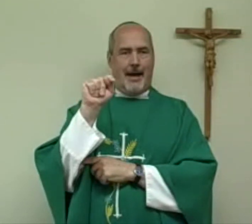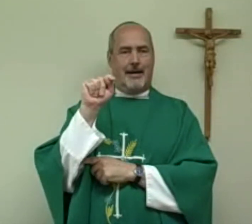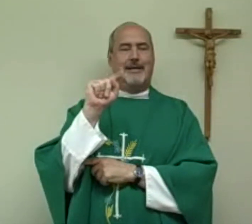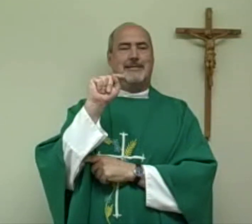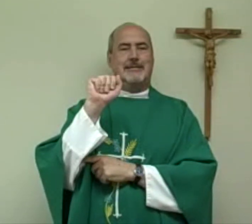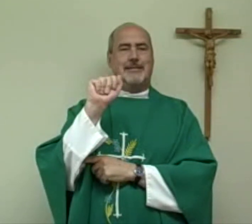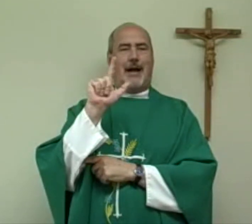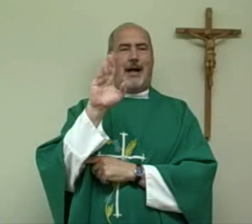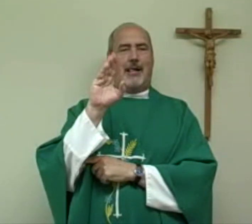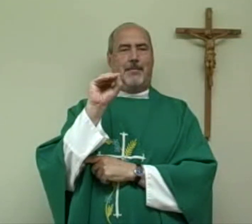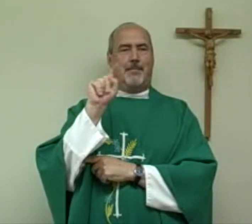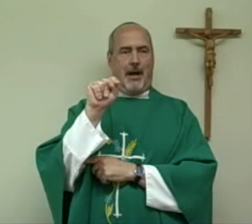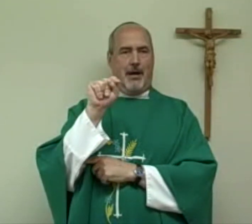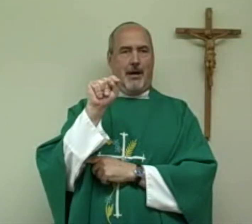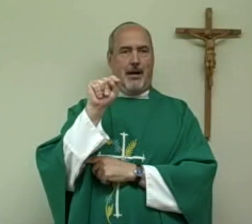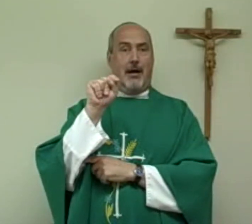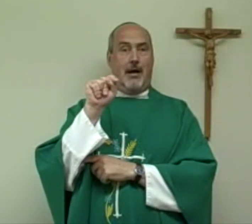the venerable Matt Talbot.